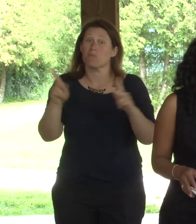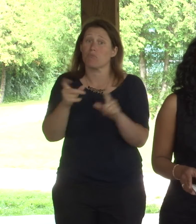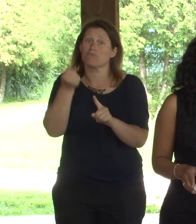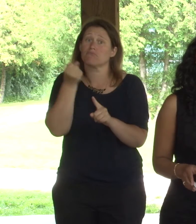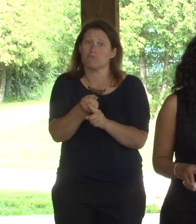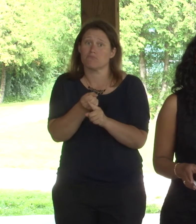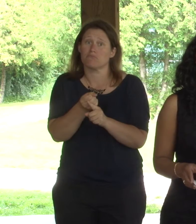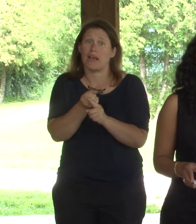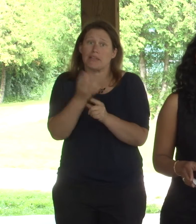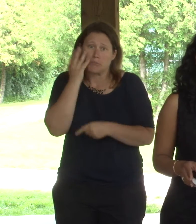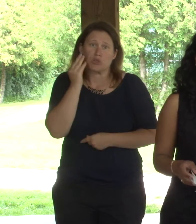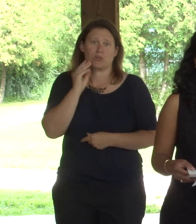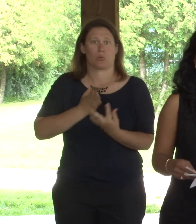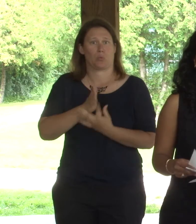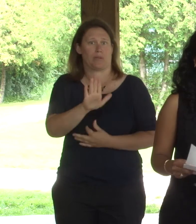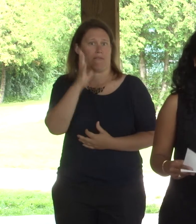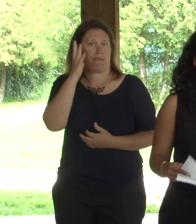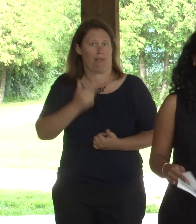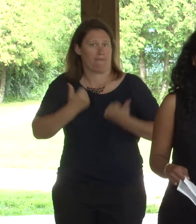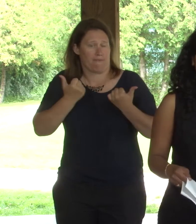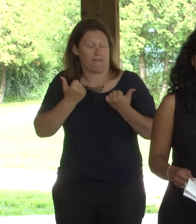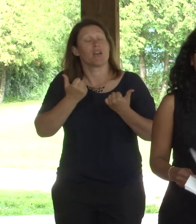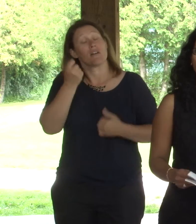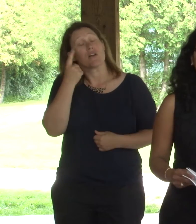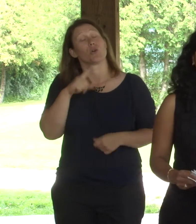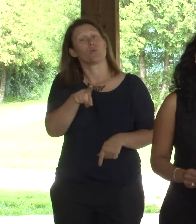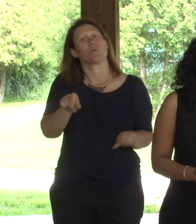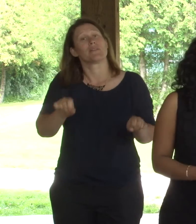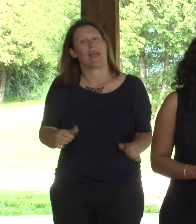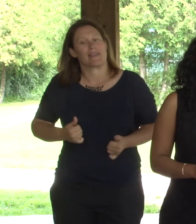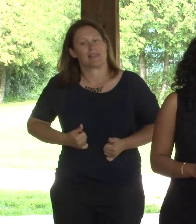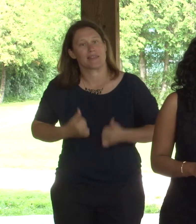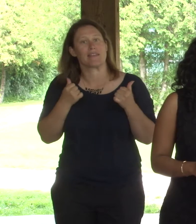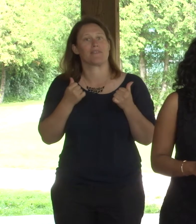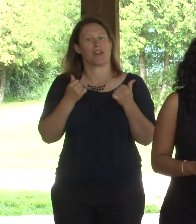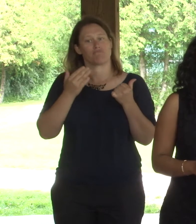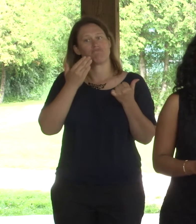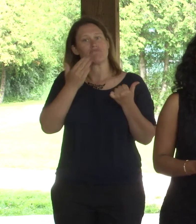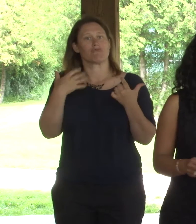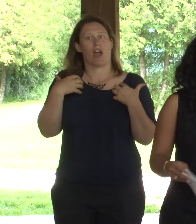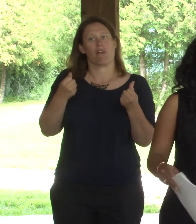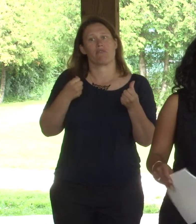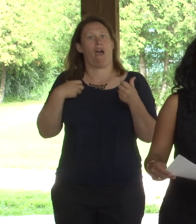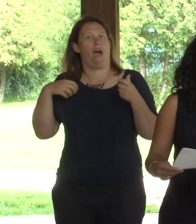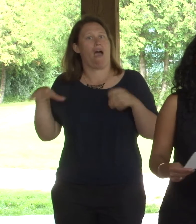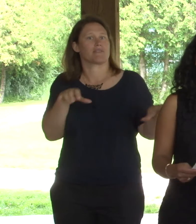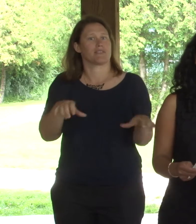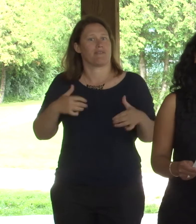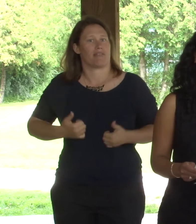a healthy life with the right kind of protection and with no worries of leakage, even if they are active outside.